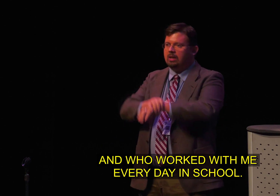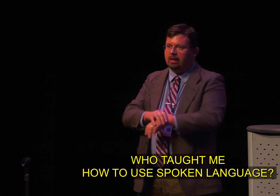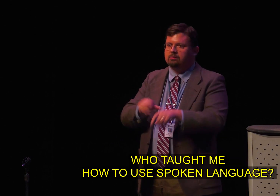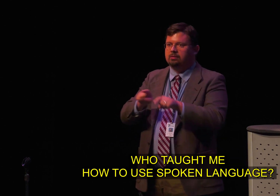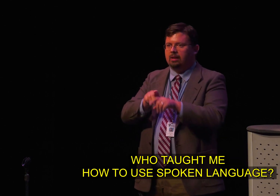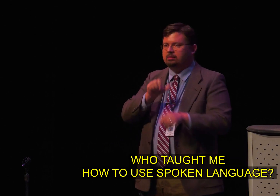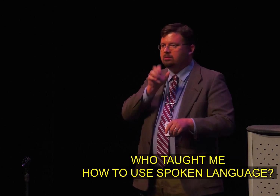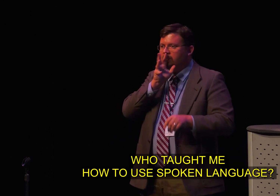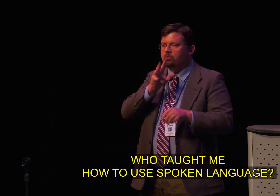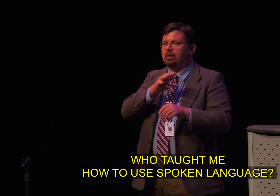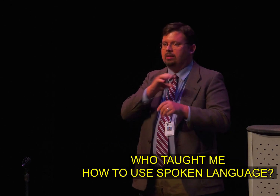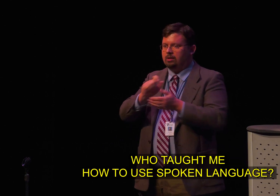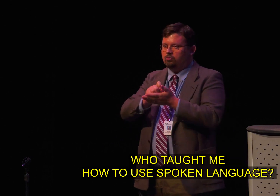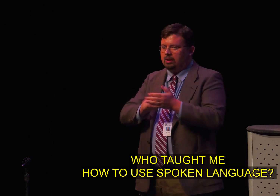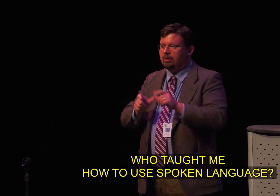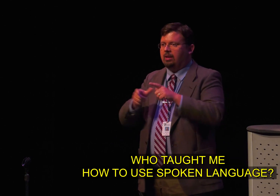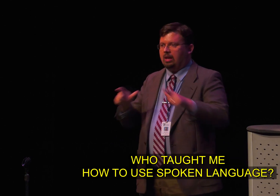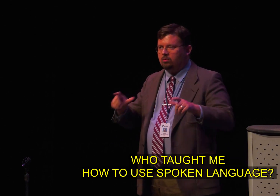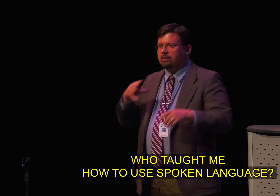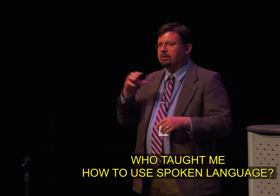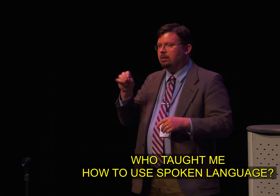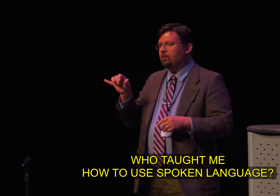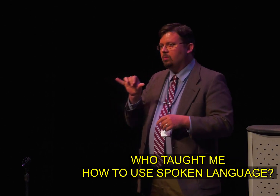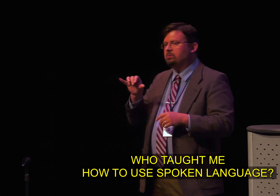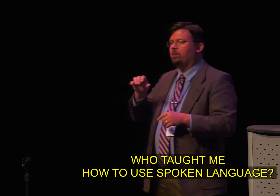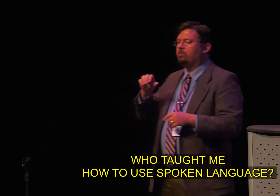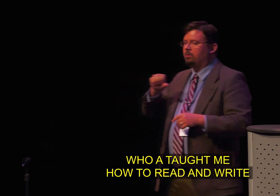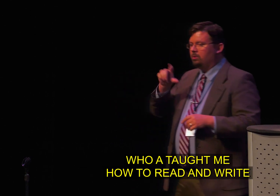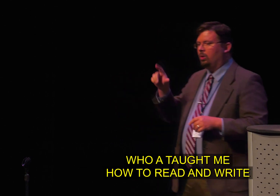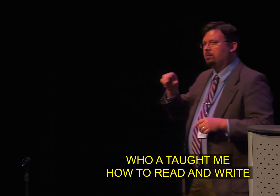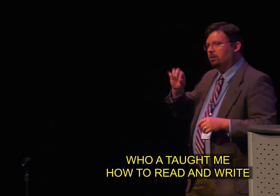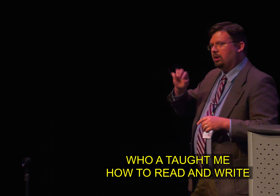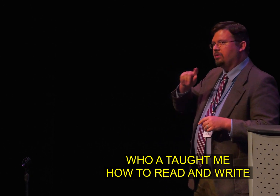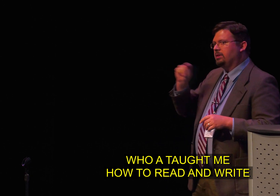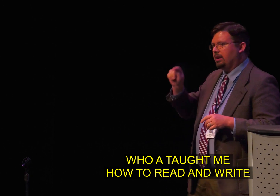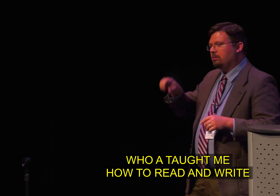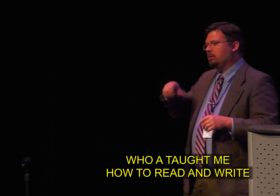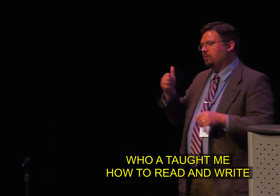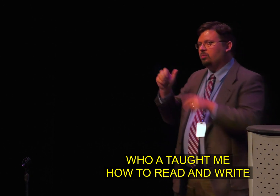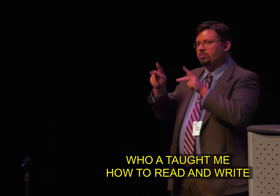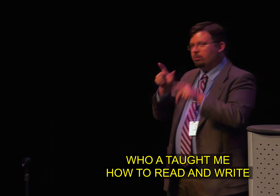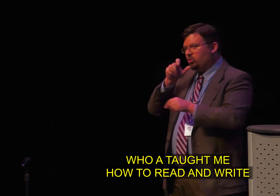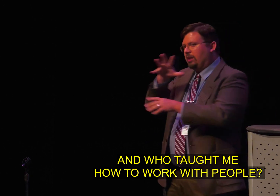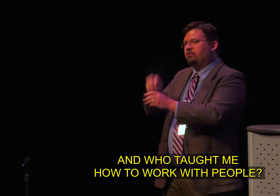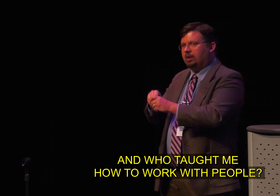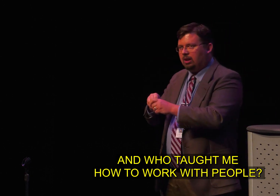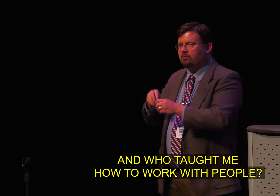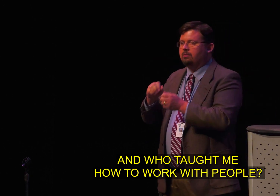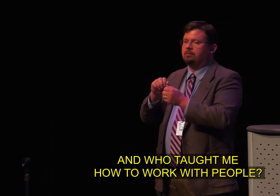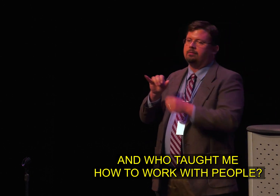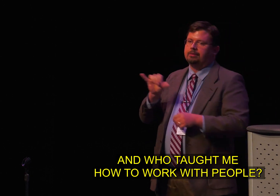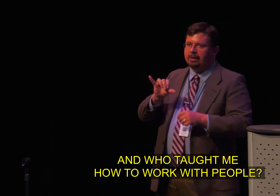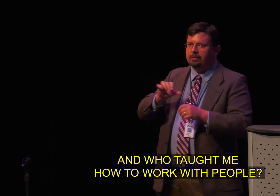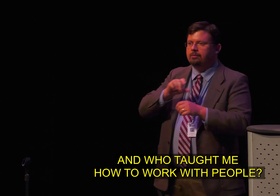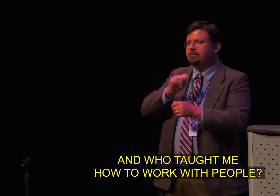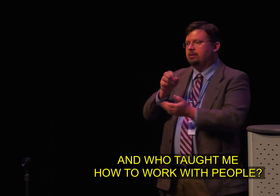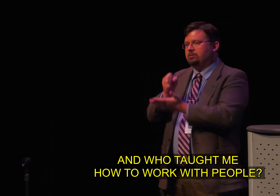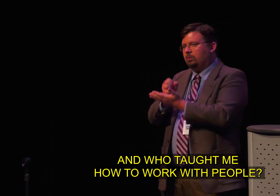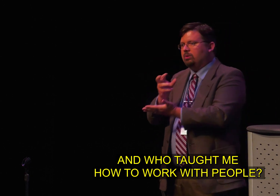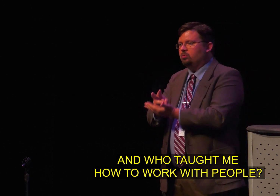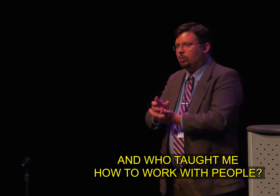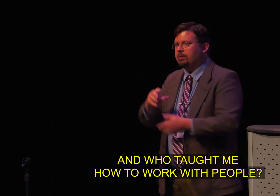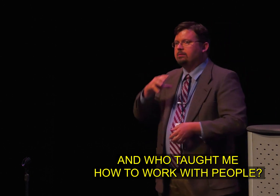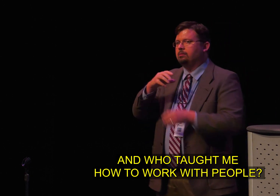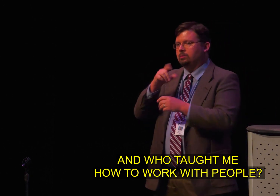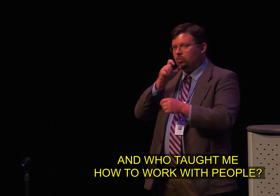who taught me how to use spoken language, who taught me how to read and write, and who taught me how